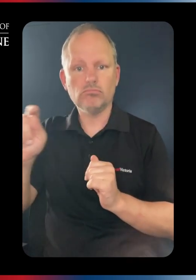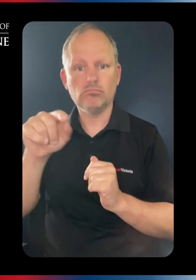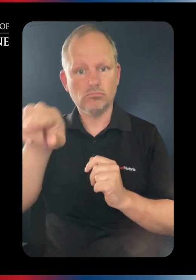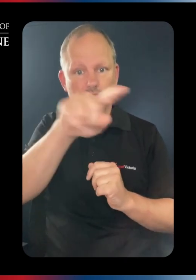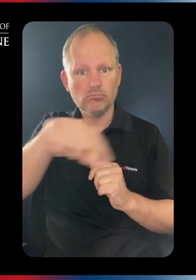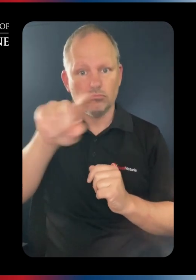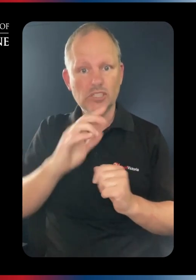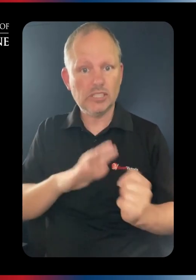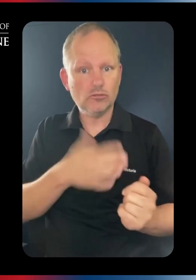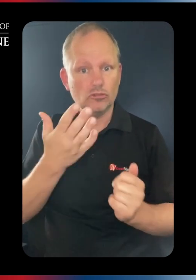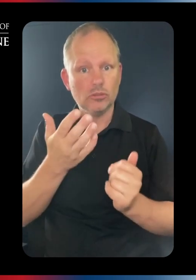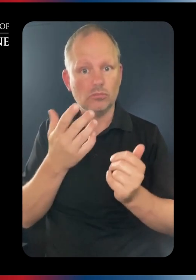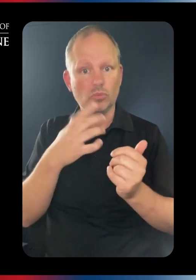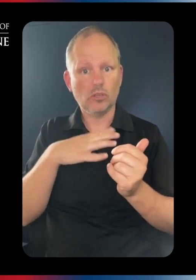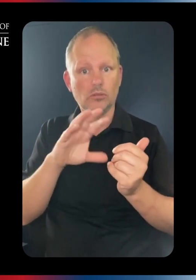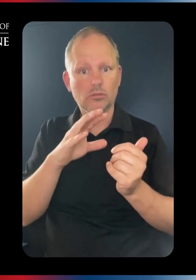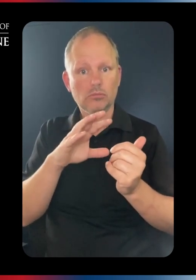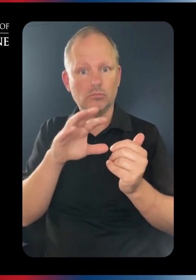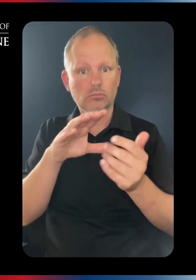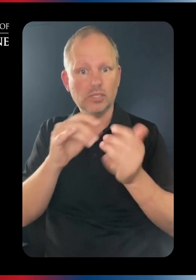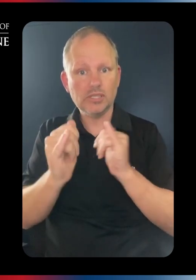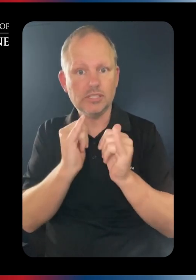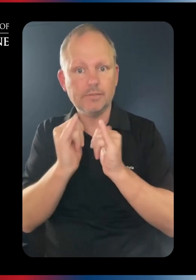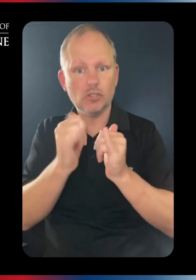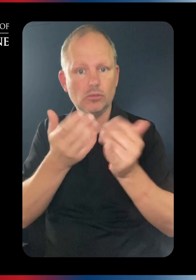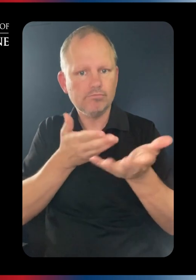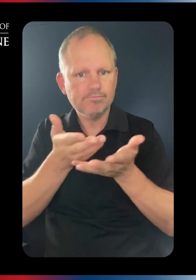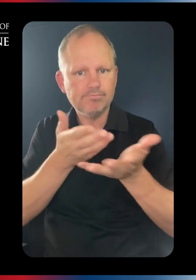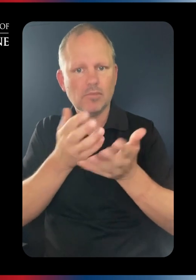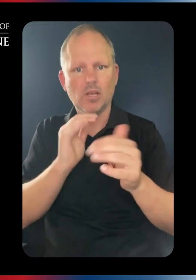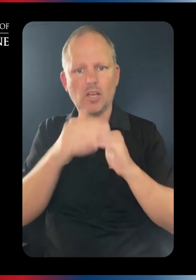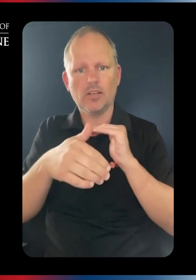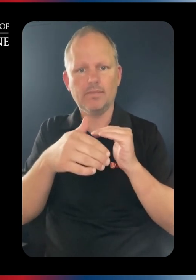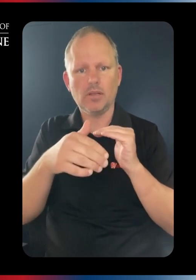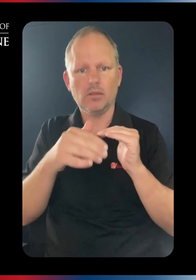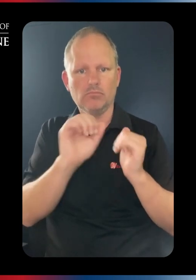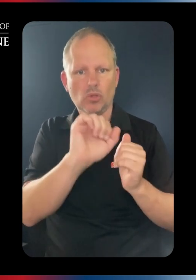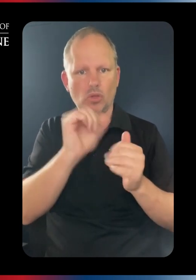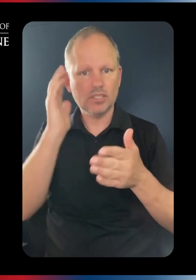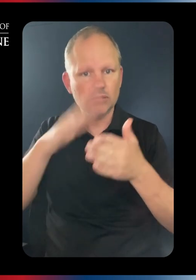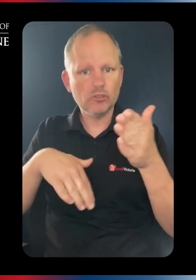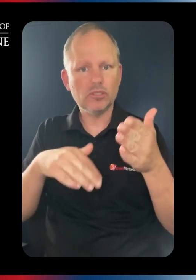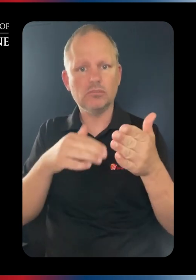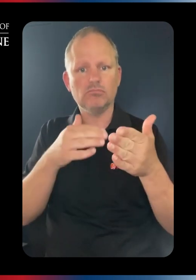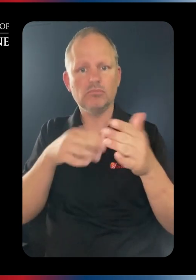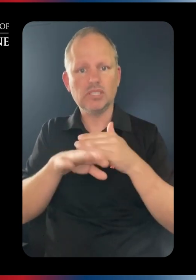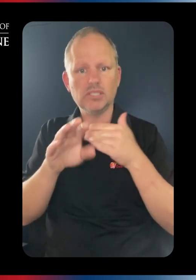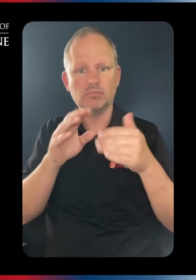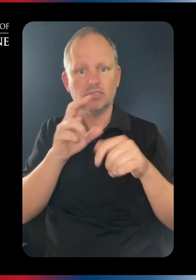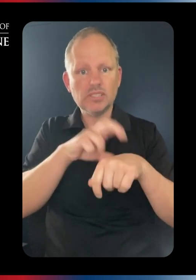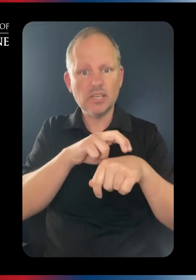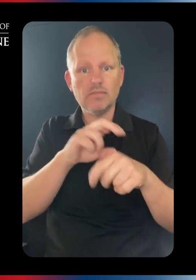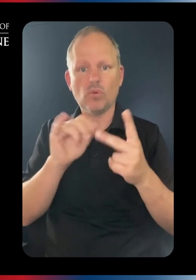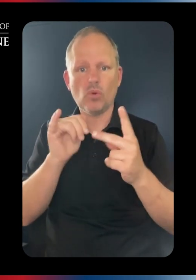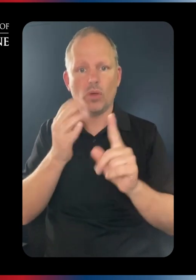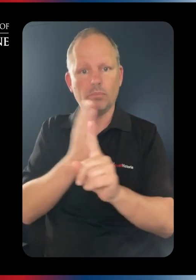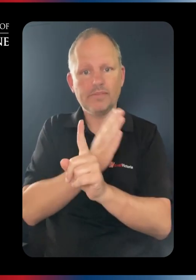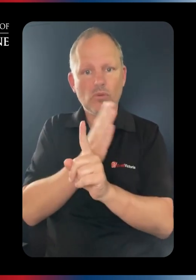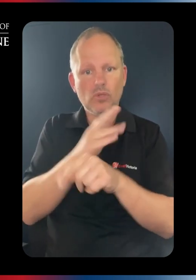We will be conducting interviews with the community, allowing you the opportunity to share your experiences within